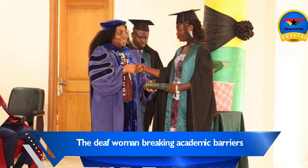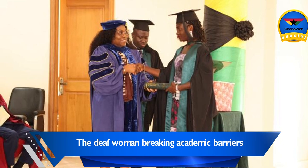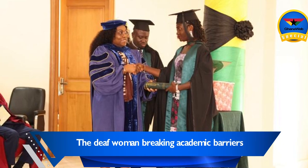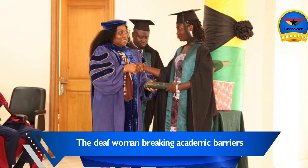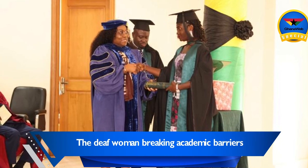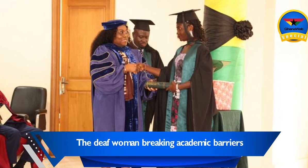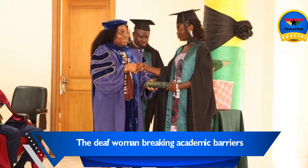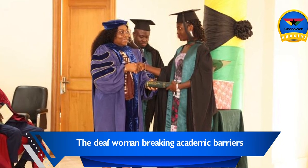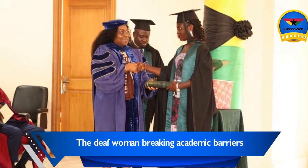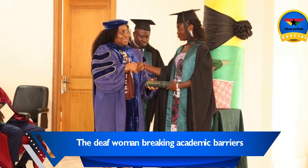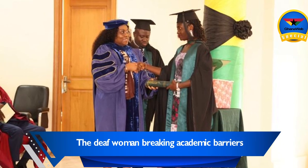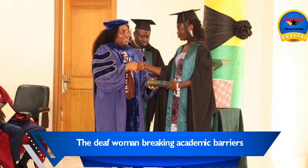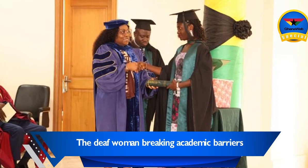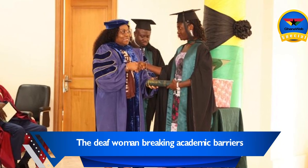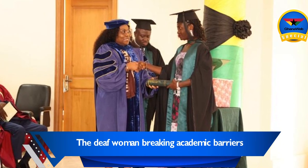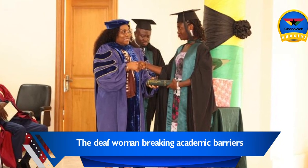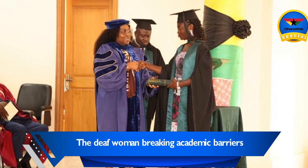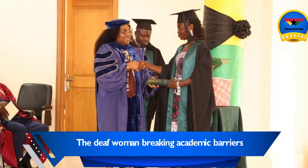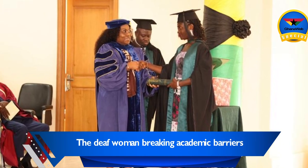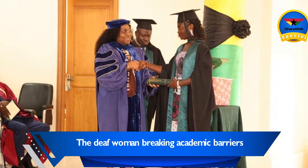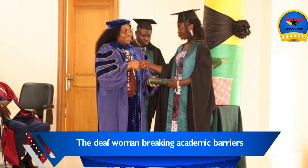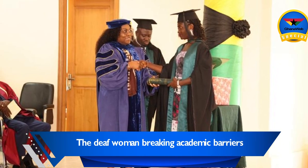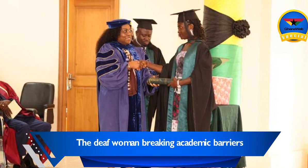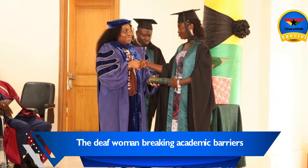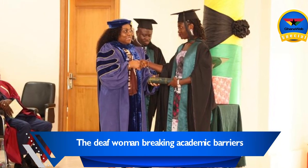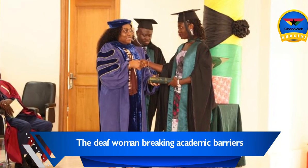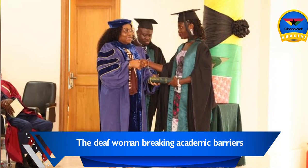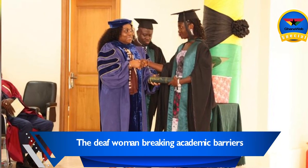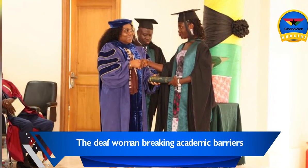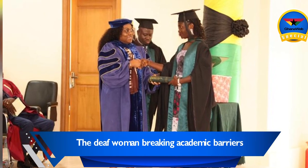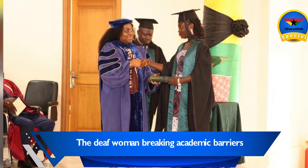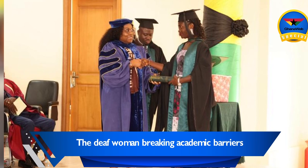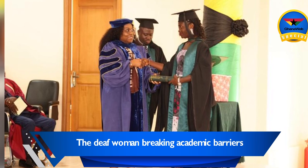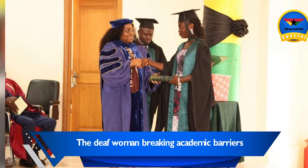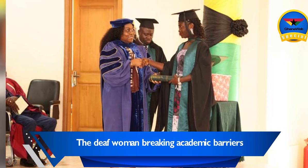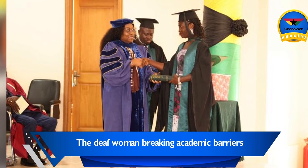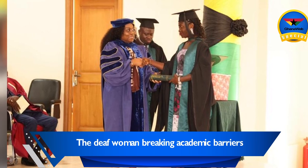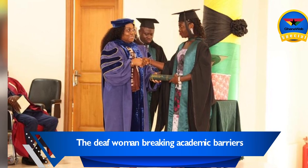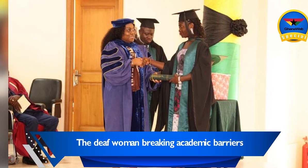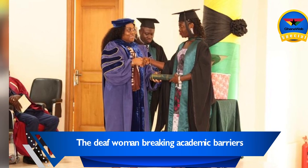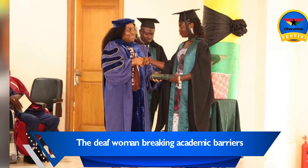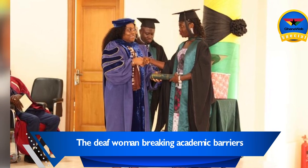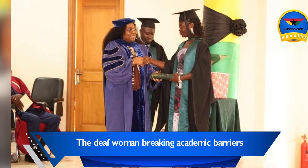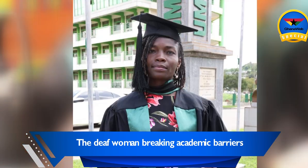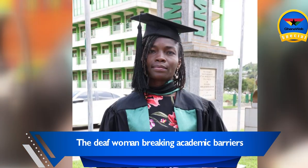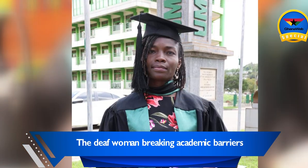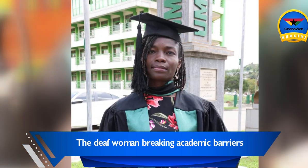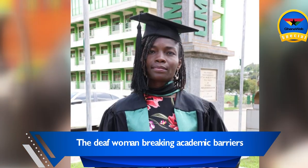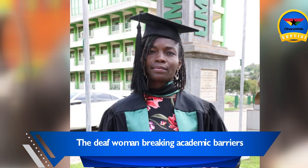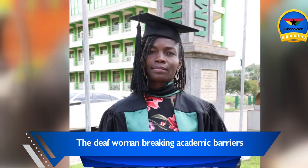essential to create an environment where all students, regardless of their disabilities, feel supported and empowered to